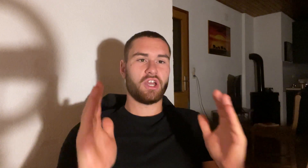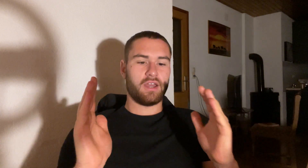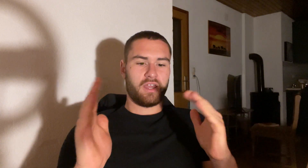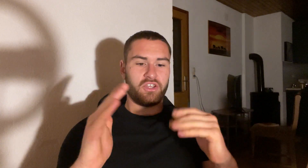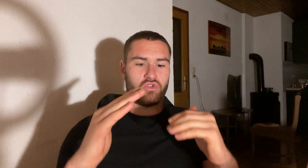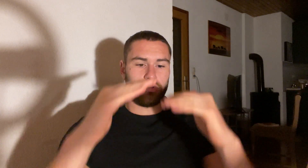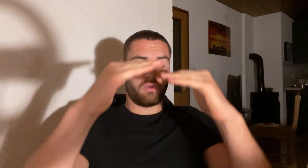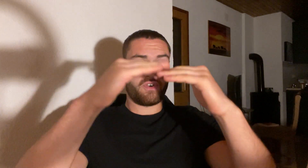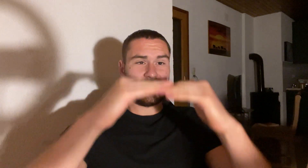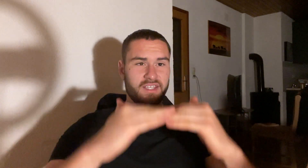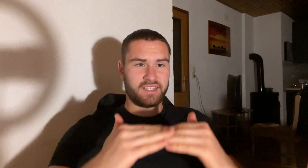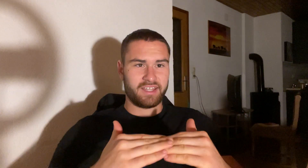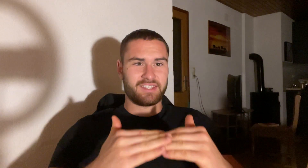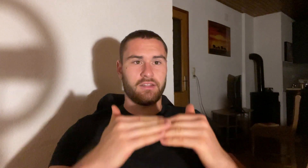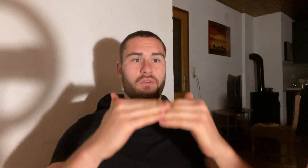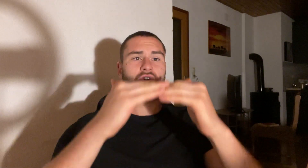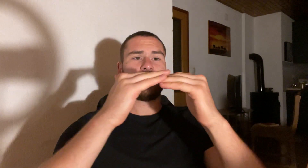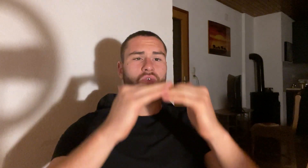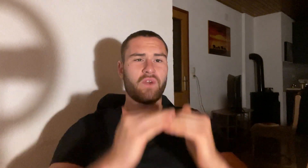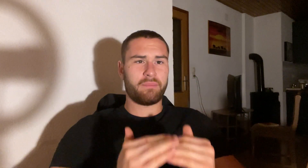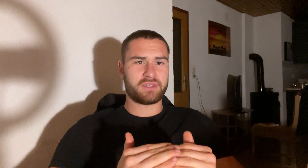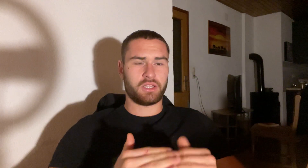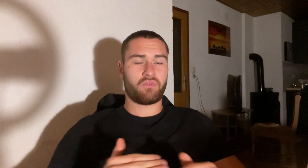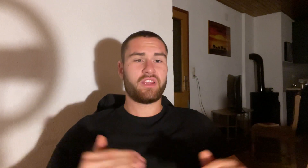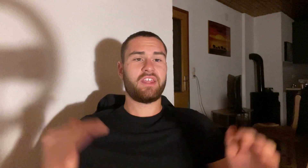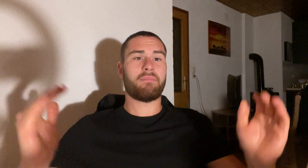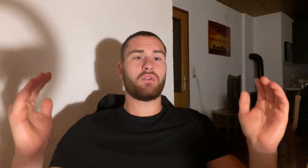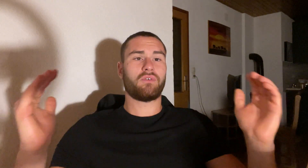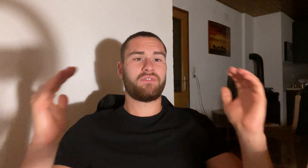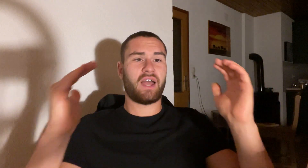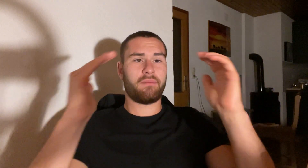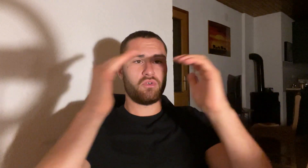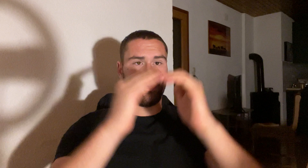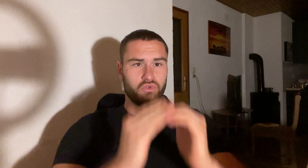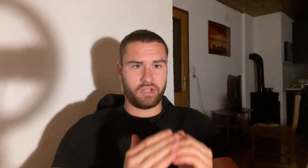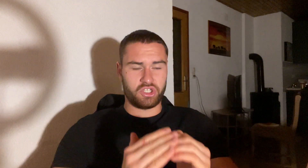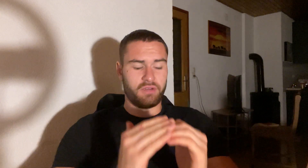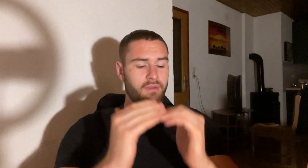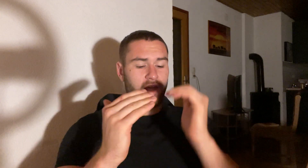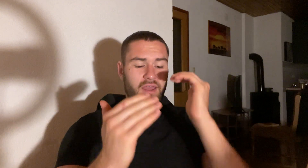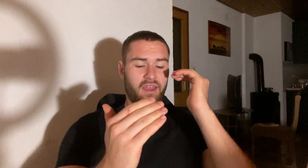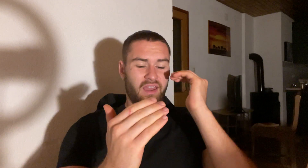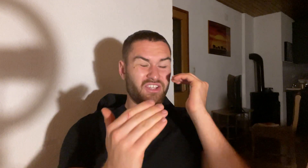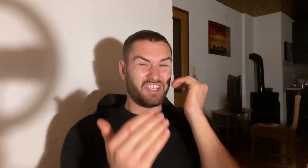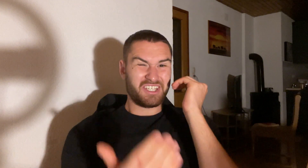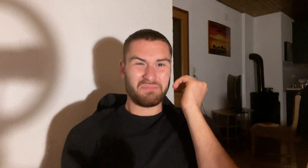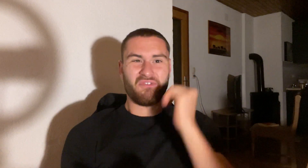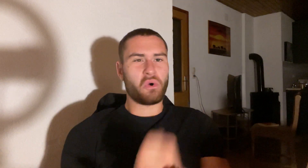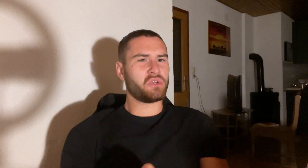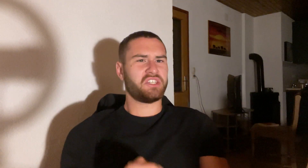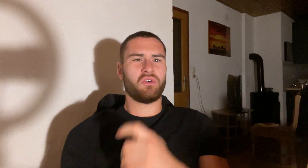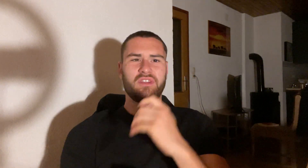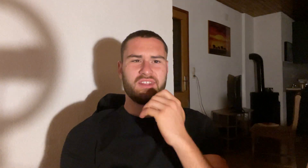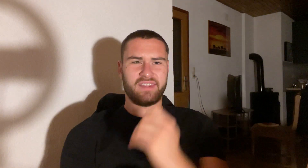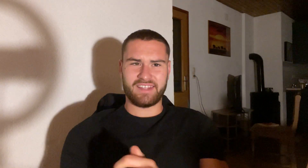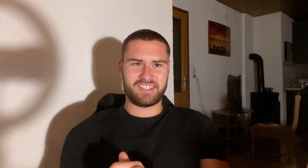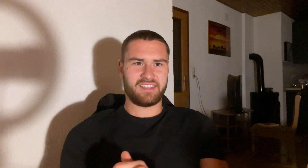is to lowering the sets lowering the reps lowering the amount of time you go to the gym and just focusing on the intensity